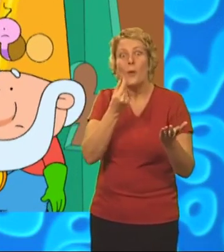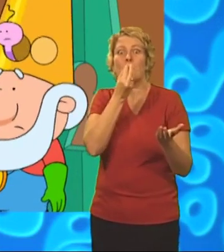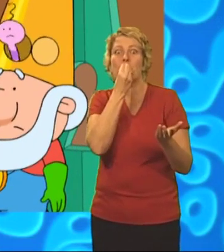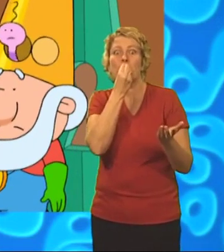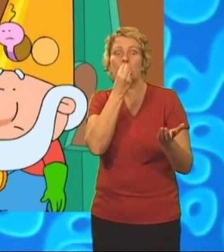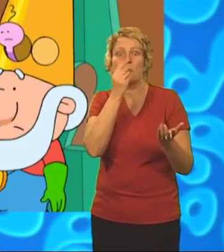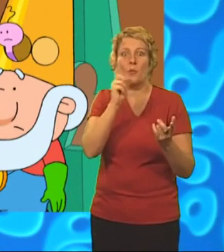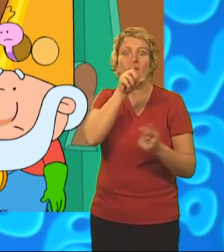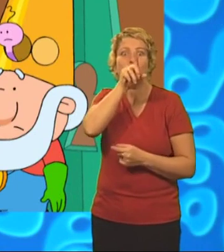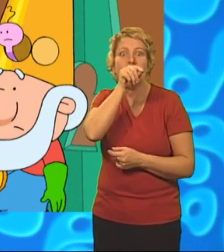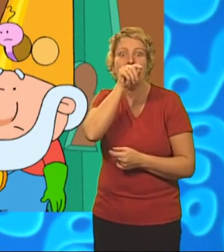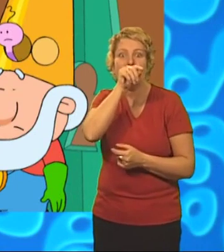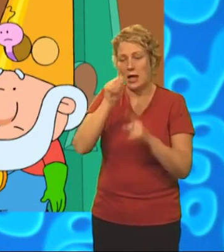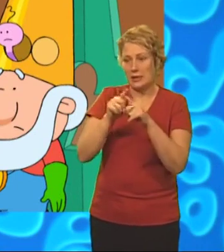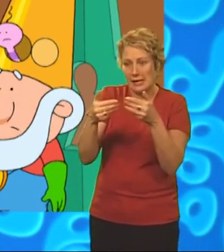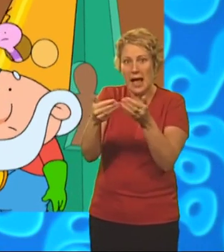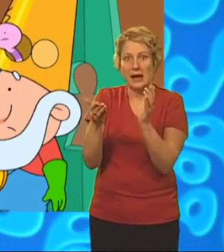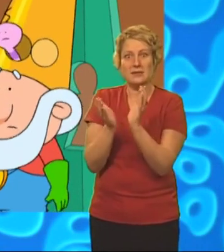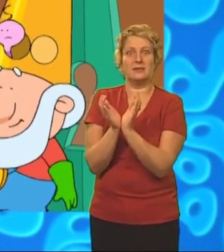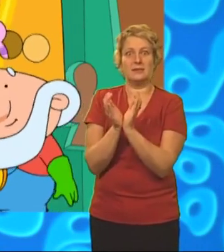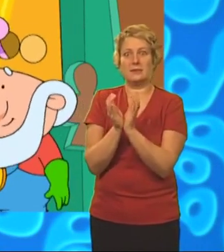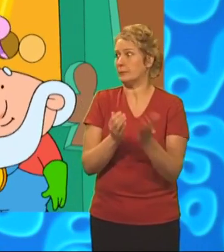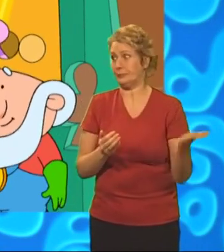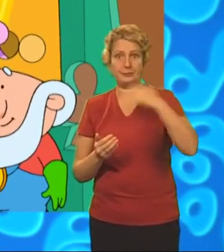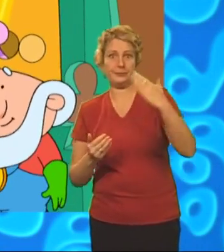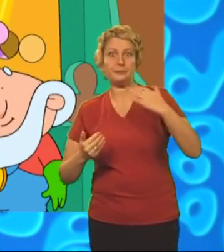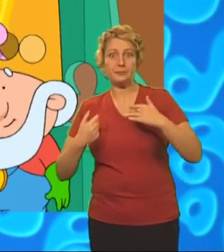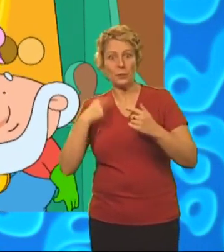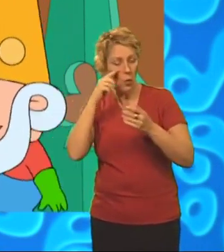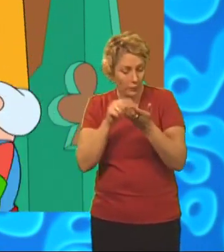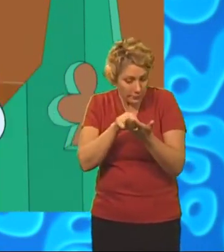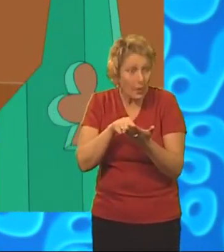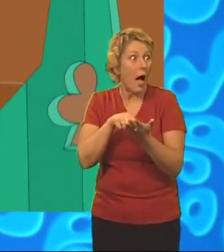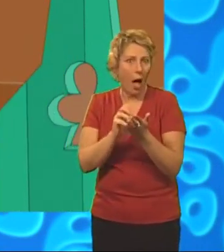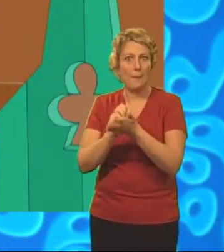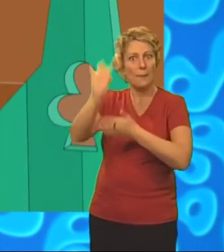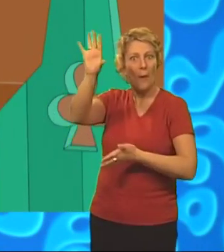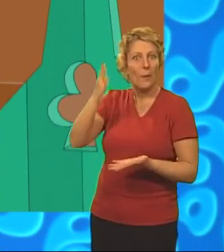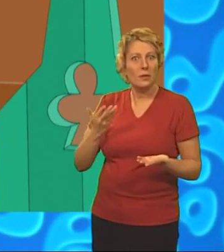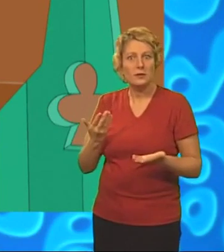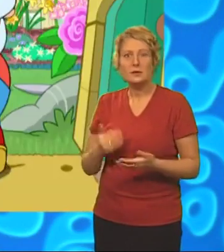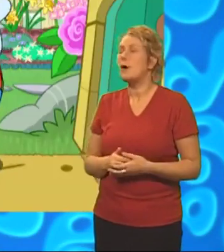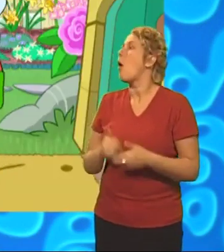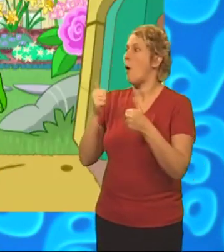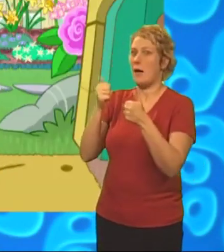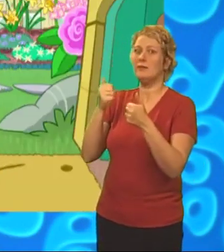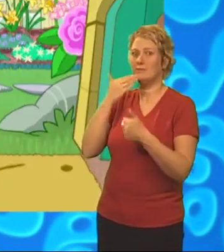-nesting box. Yes, come over to mine and we can send off for one straight away. Thanks, Percy.